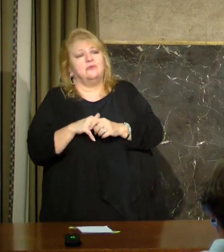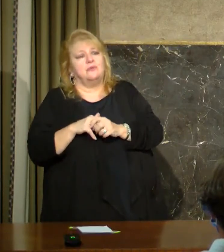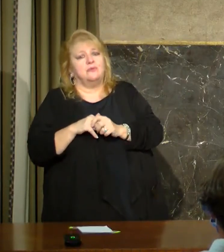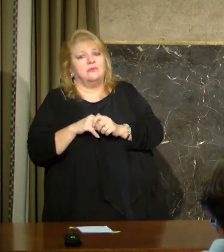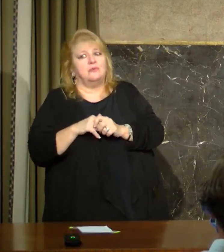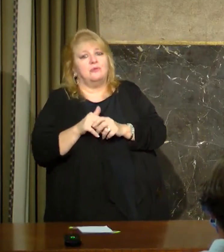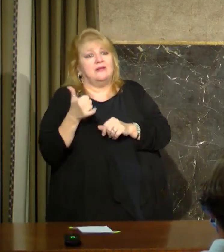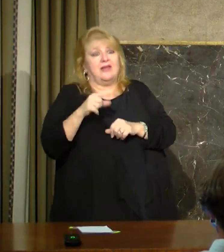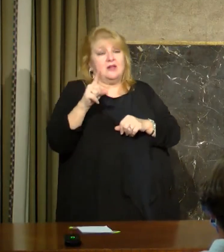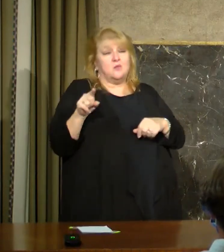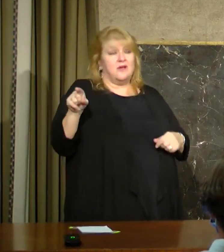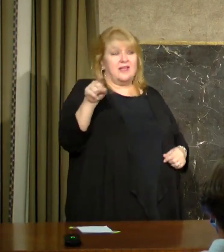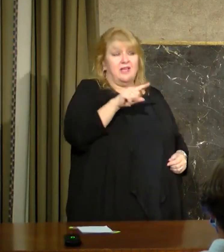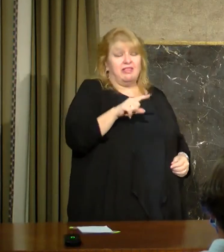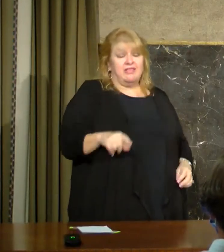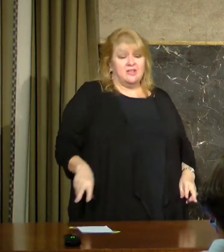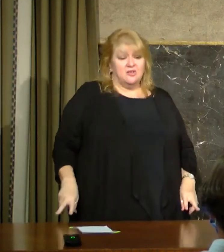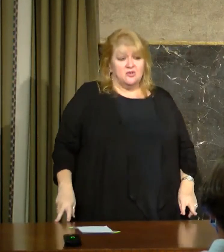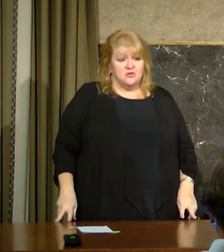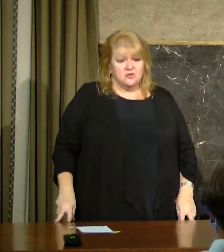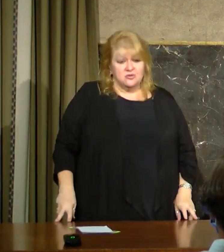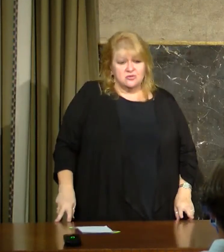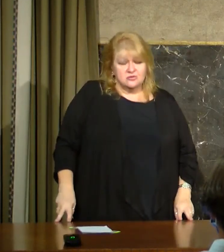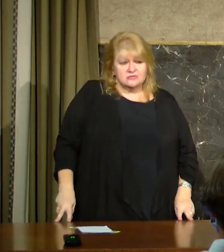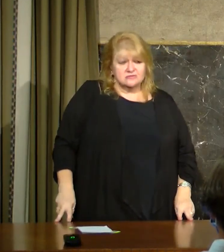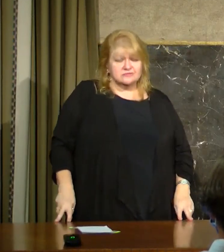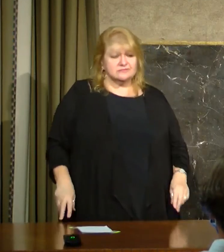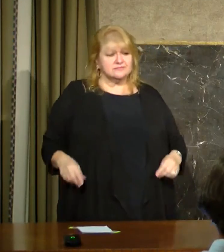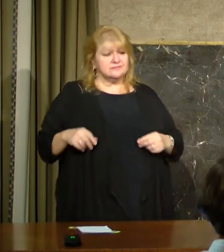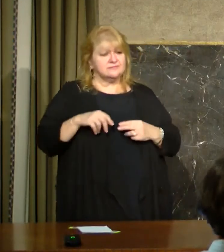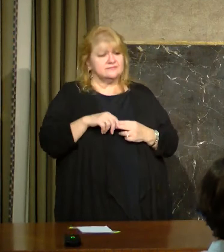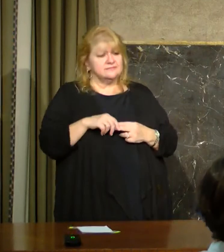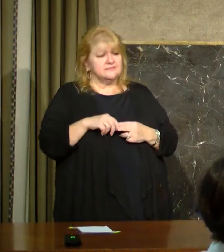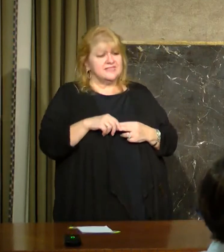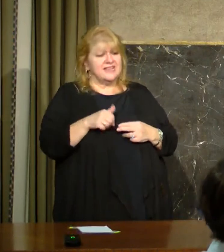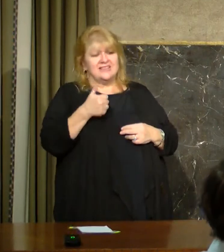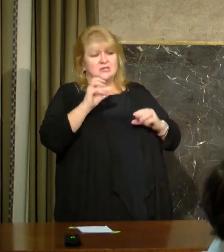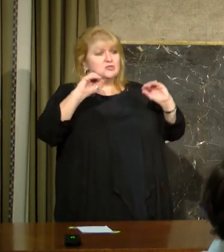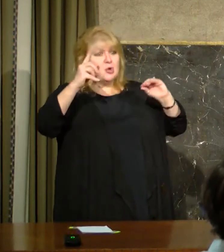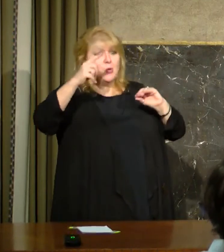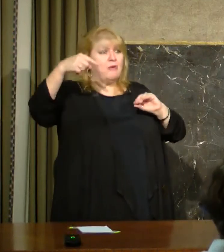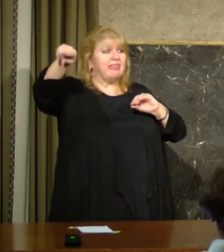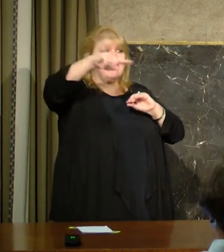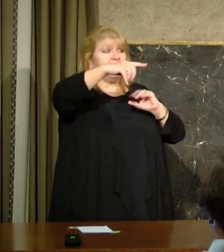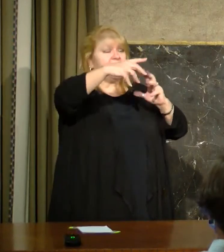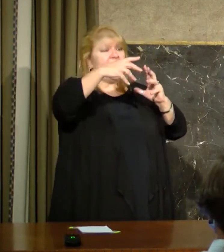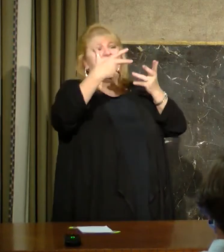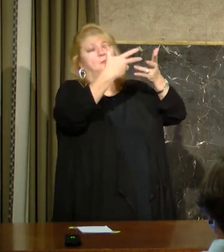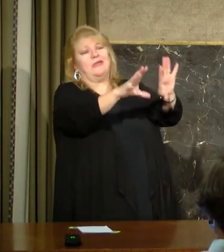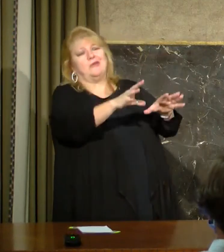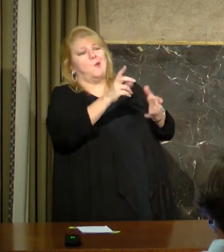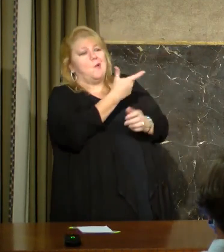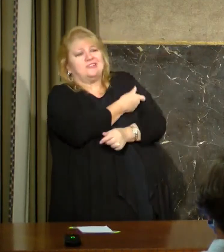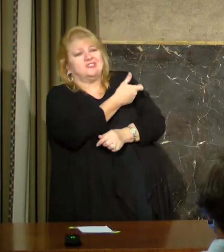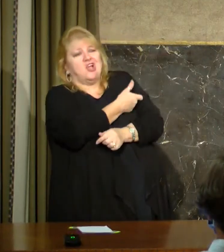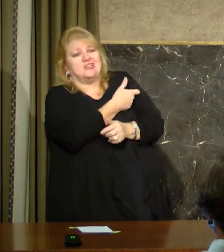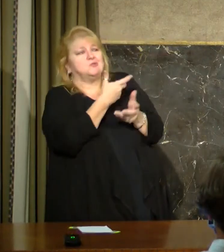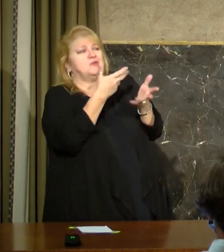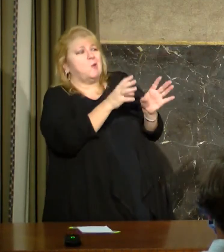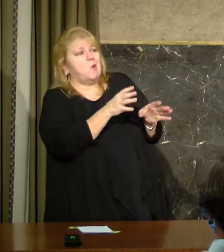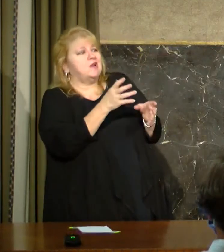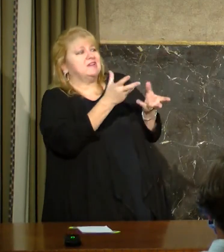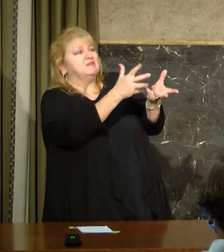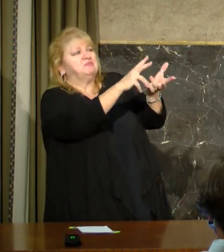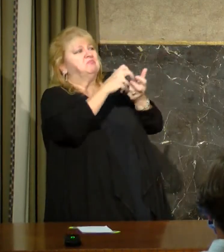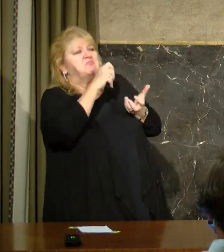there who doesn't want to do better and get more shots in people's arms, which is precisely why we're going to minimize the number of